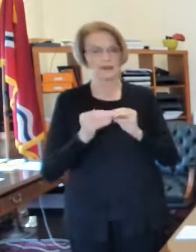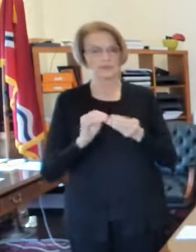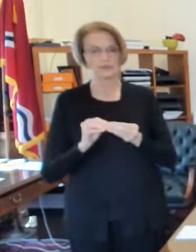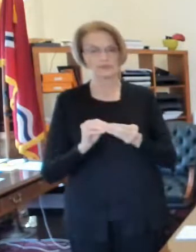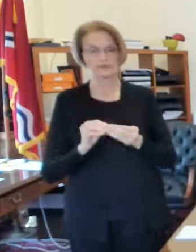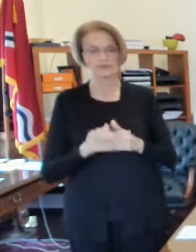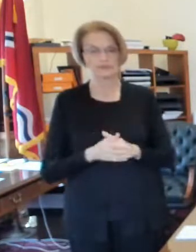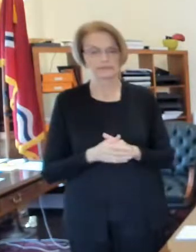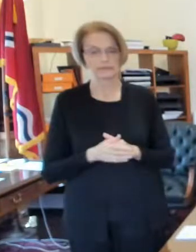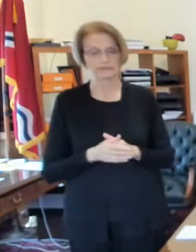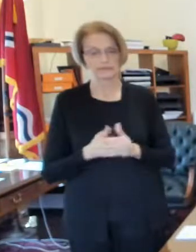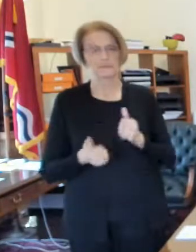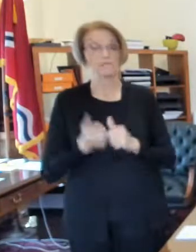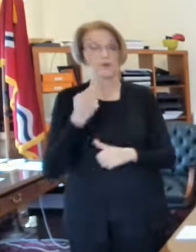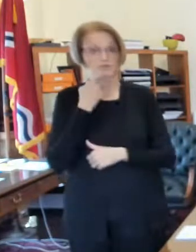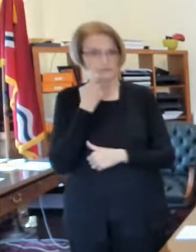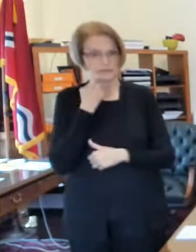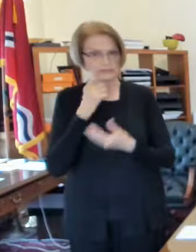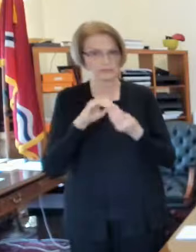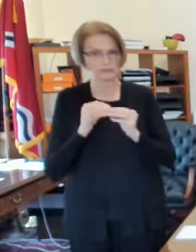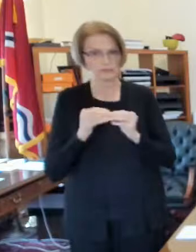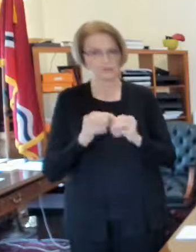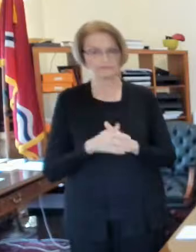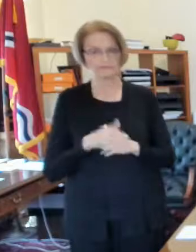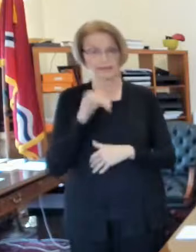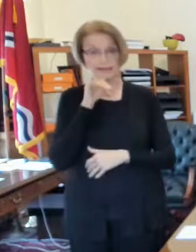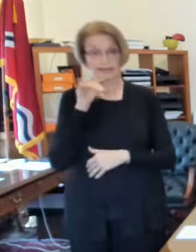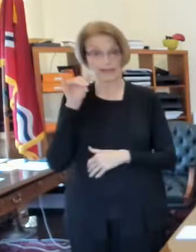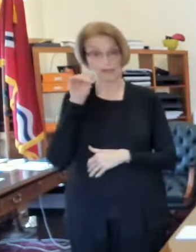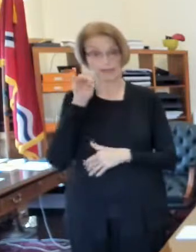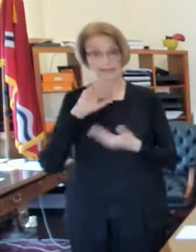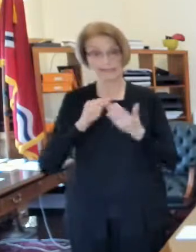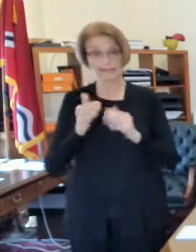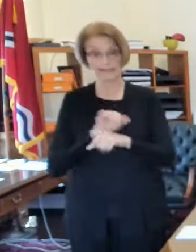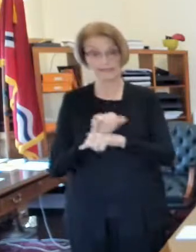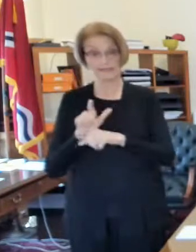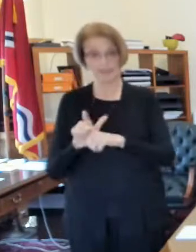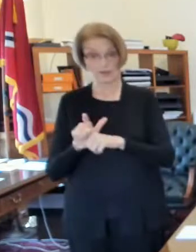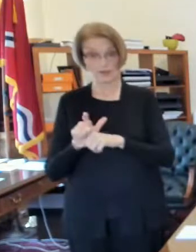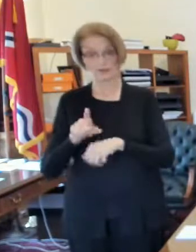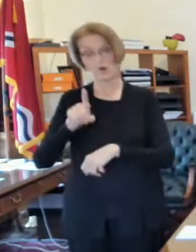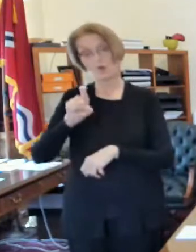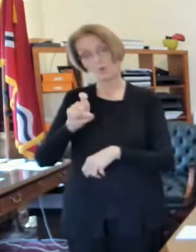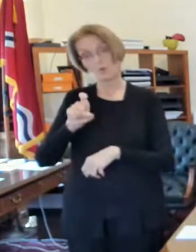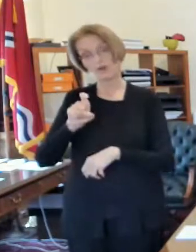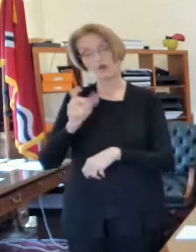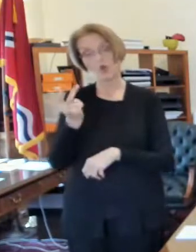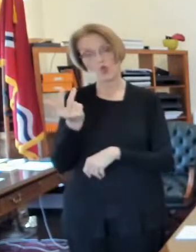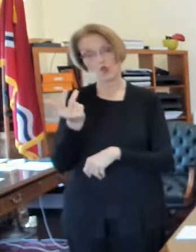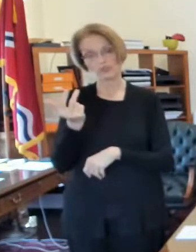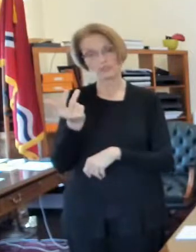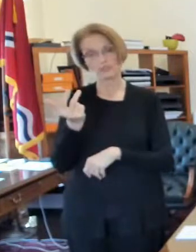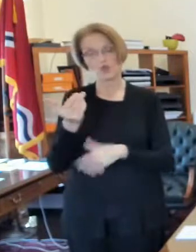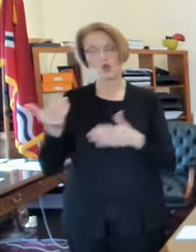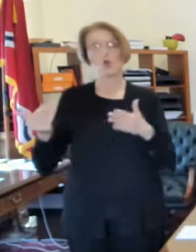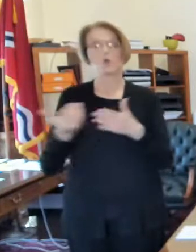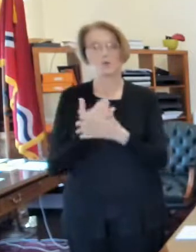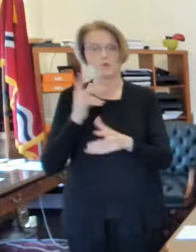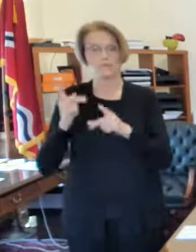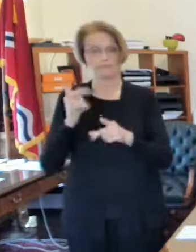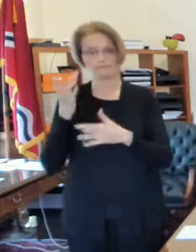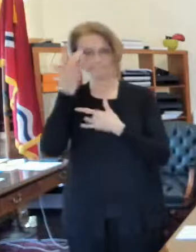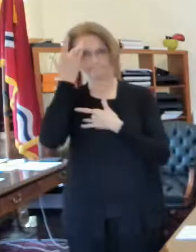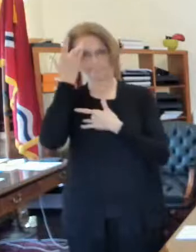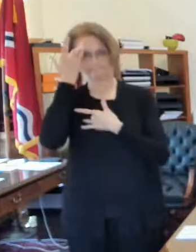our most recent numbers as of yesterday the city of St. Louis had 113 new cases